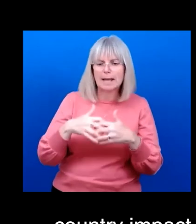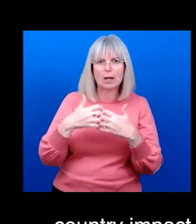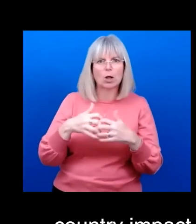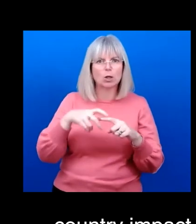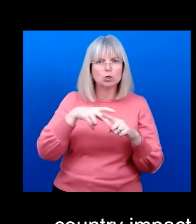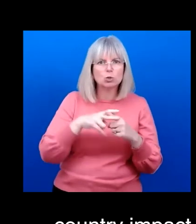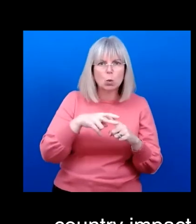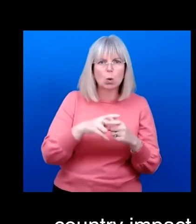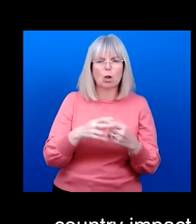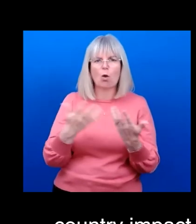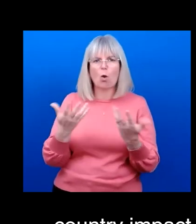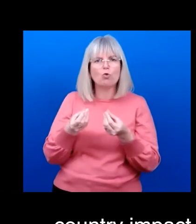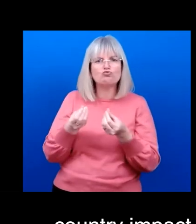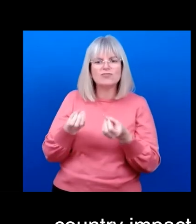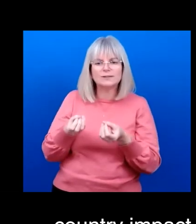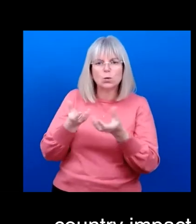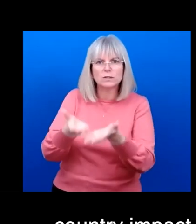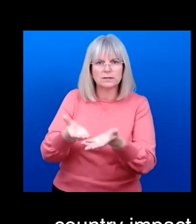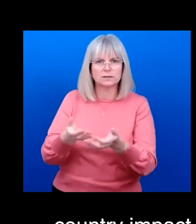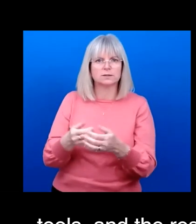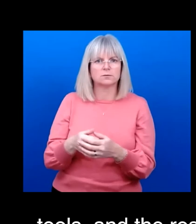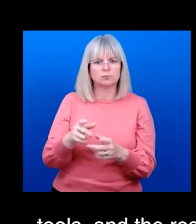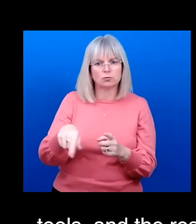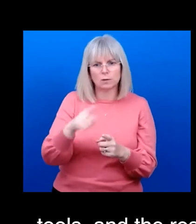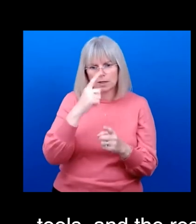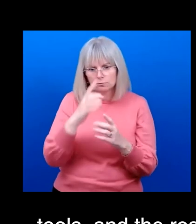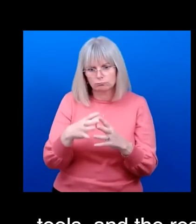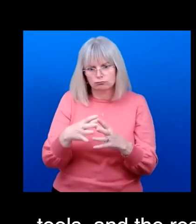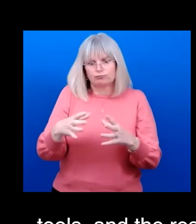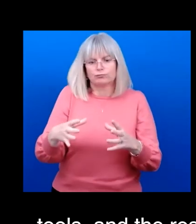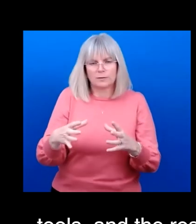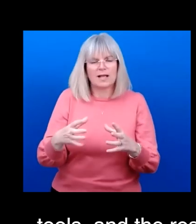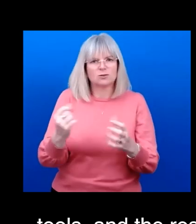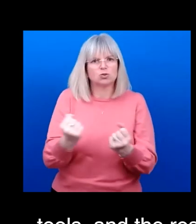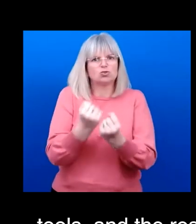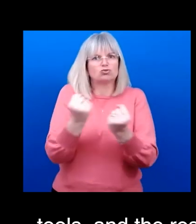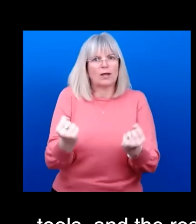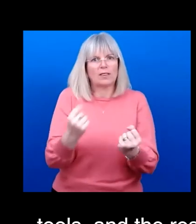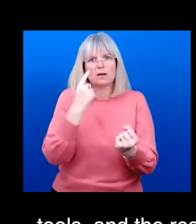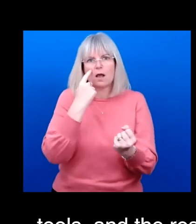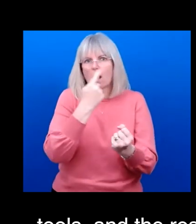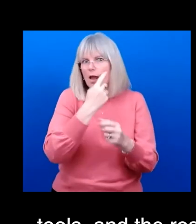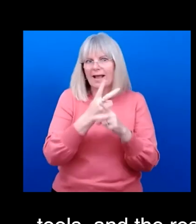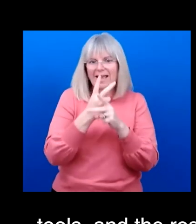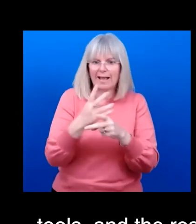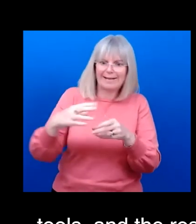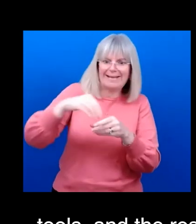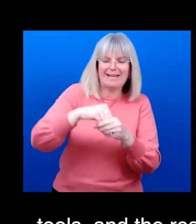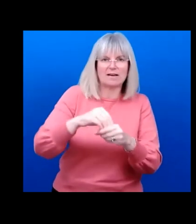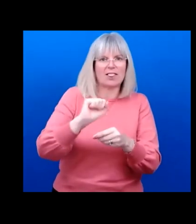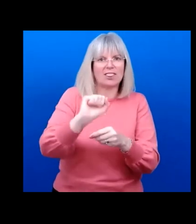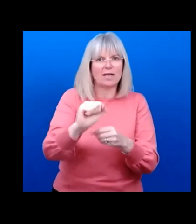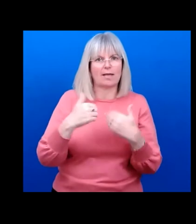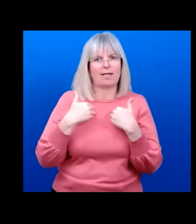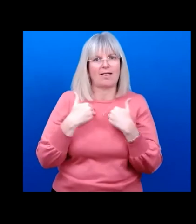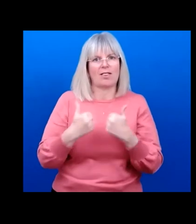countries to build capacity and to strengthen eye care within their health systems. Alakos I thank